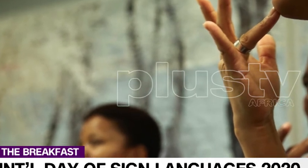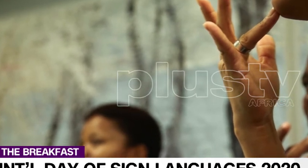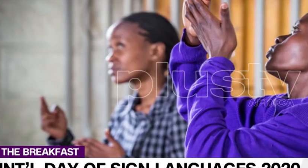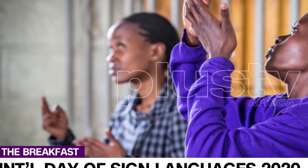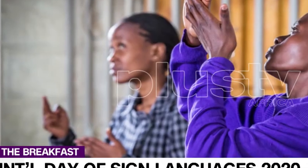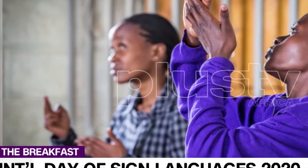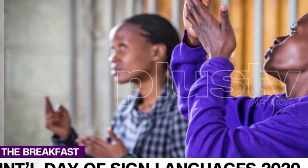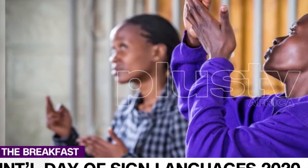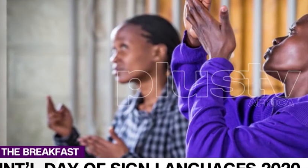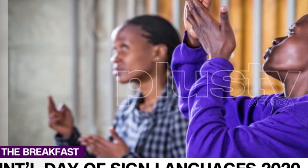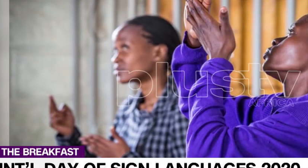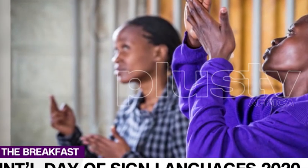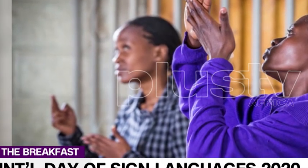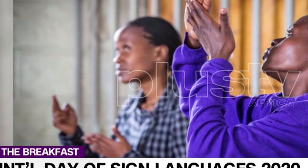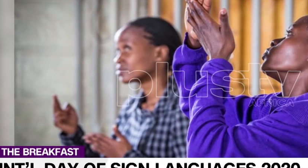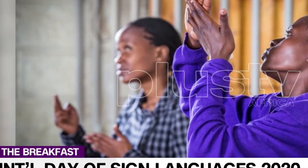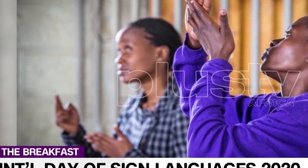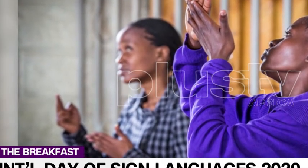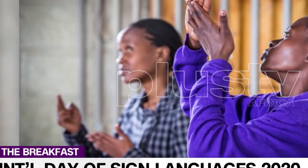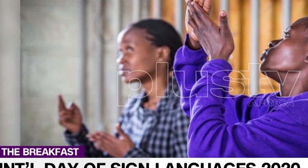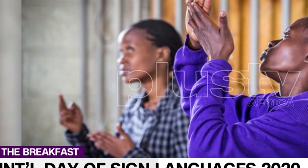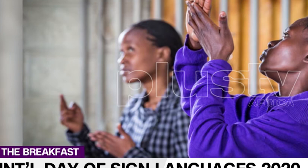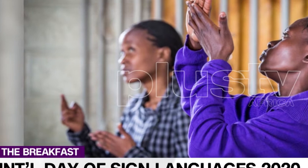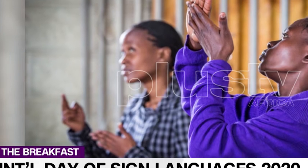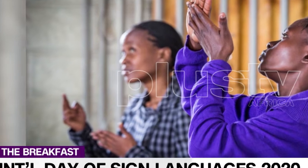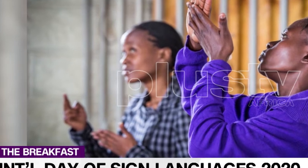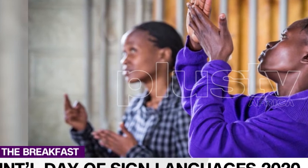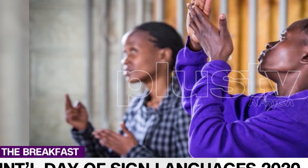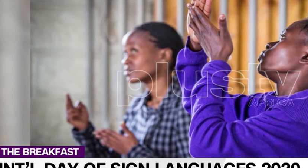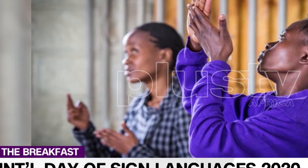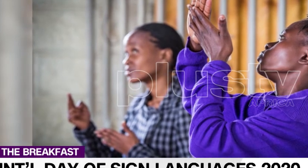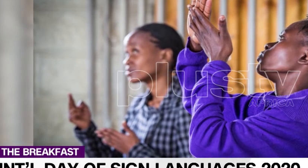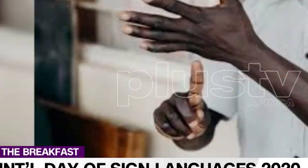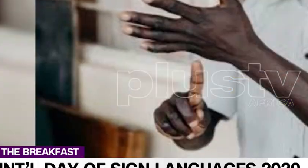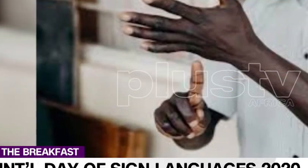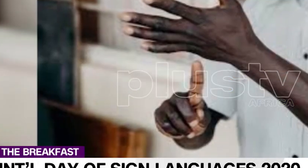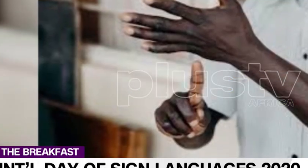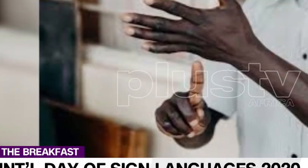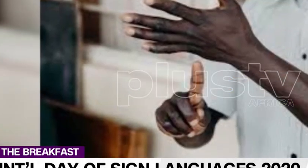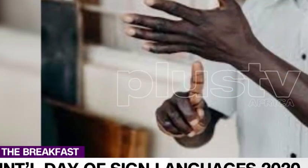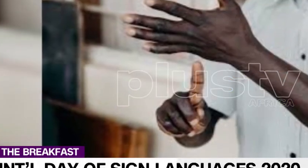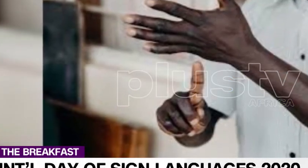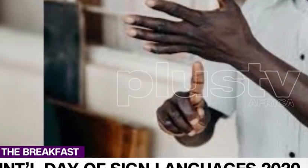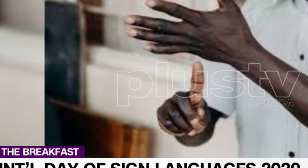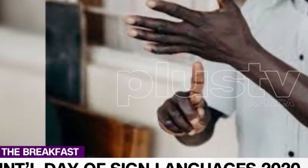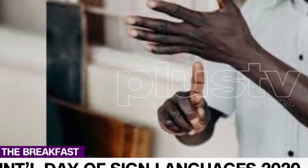and other sign language users. In 2020, the World Federation of the Deaf is issuing a Global Leaders Challenge.